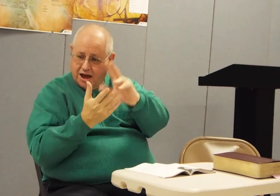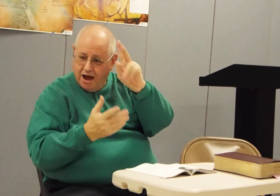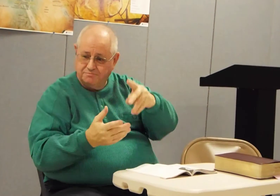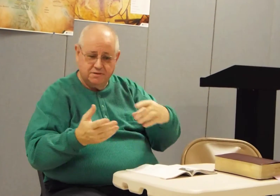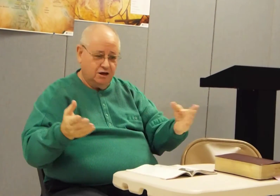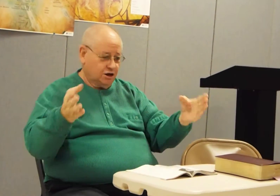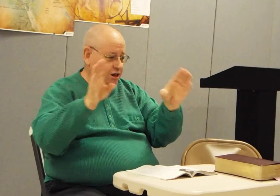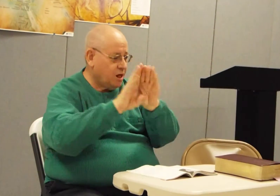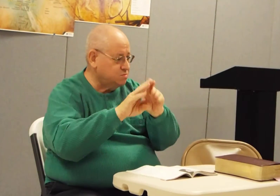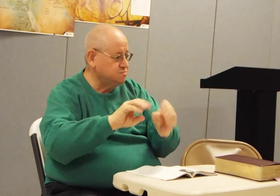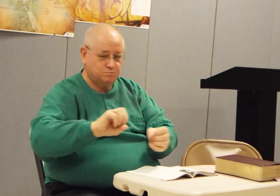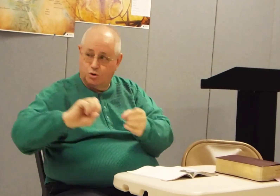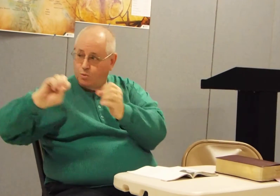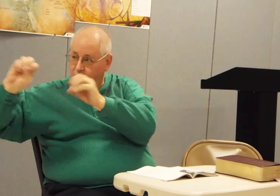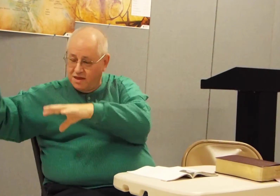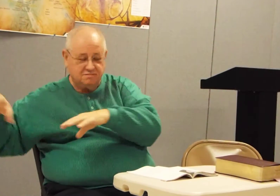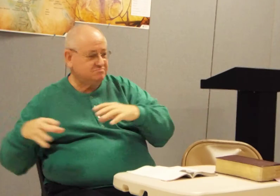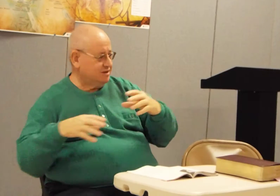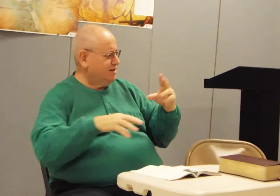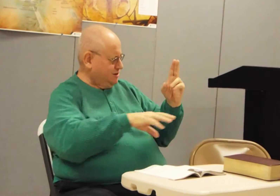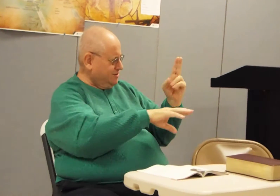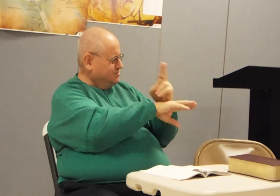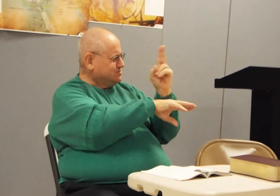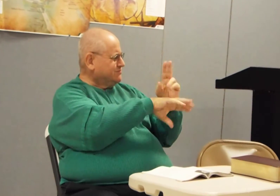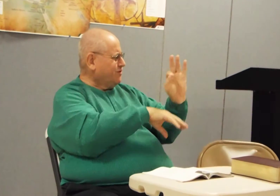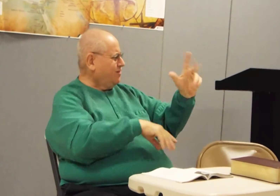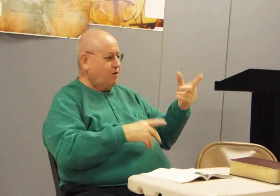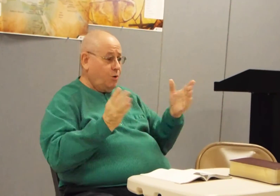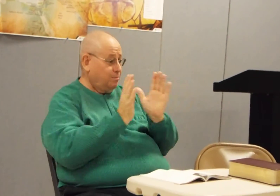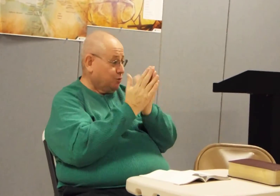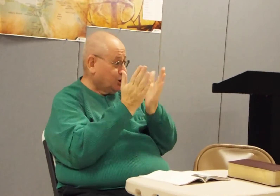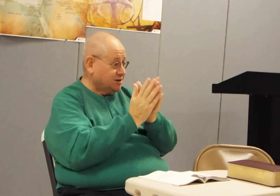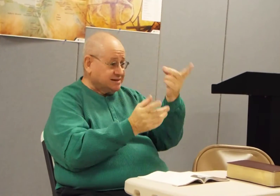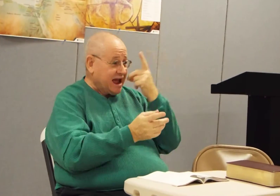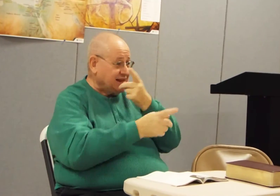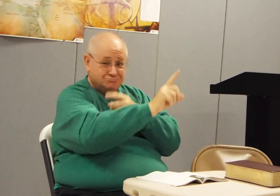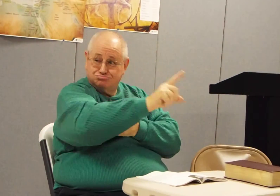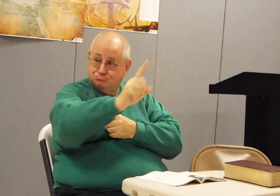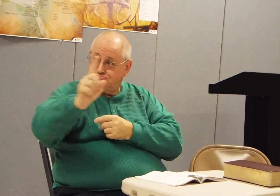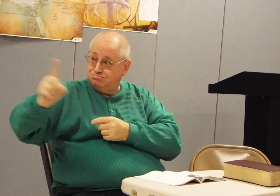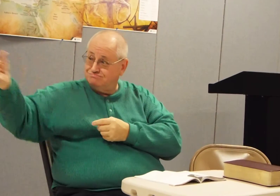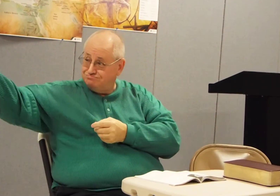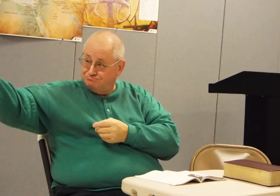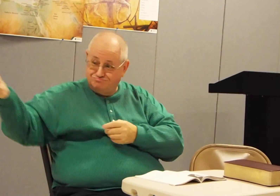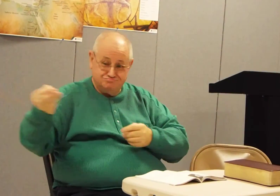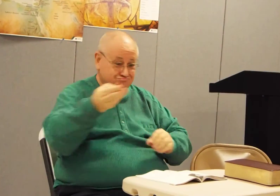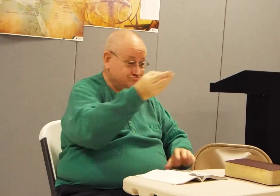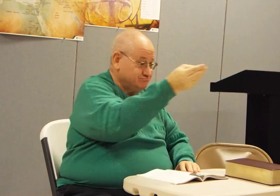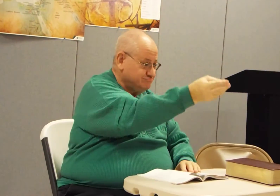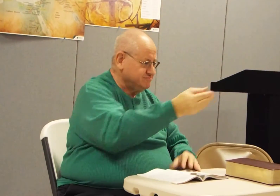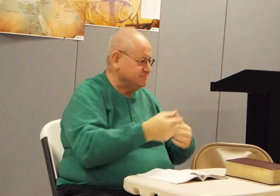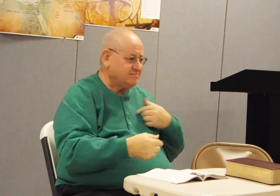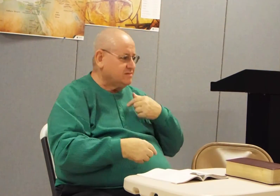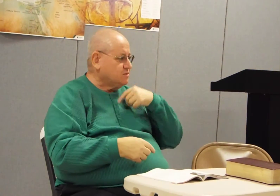pot with water or when it's time for us to leave, they help clean up the trash or helping to pass out books.